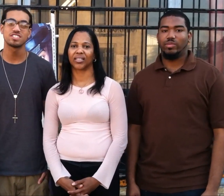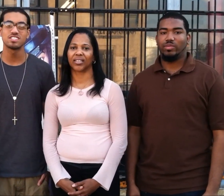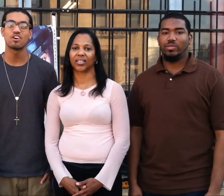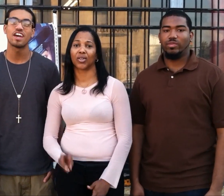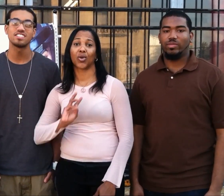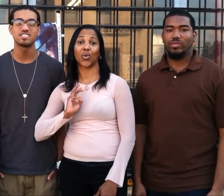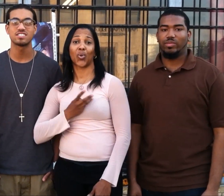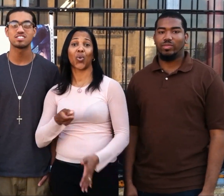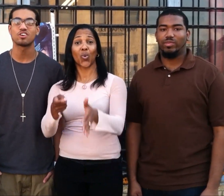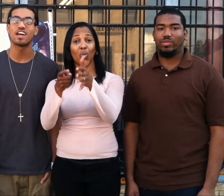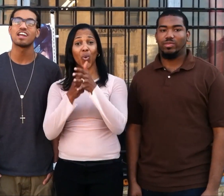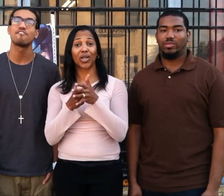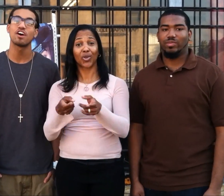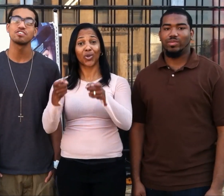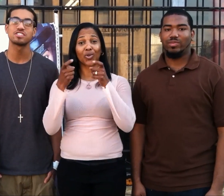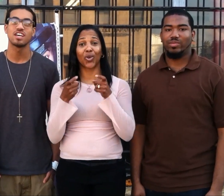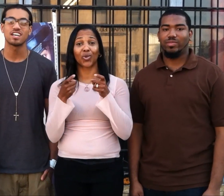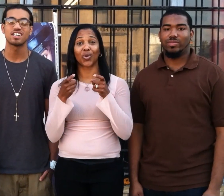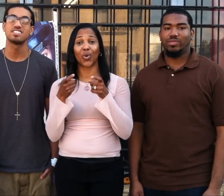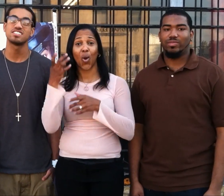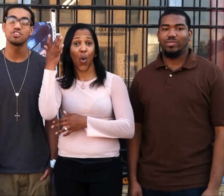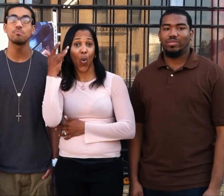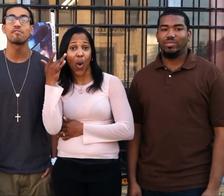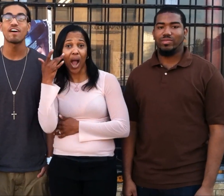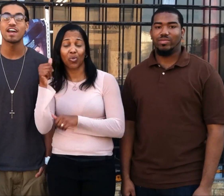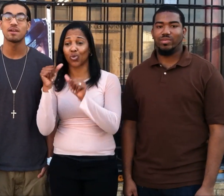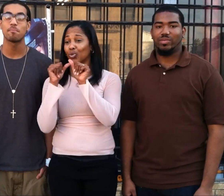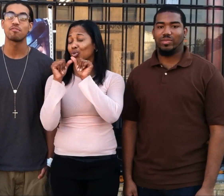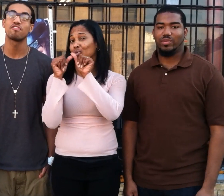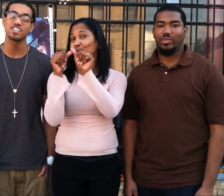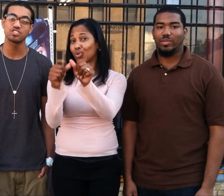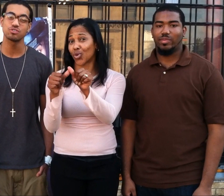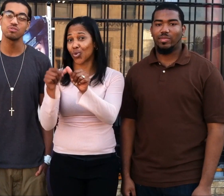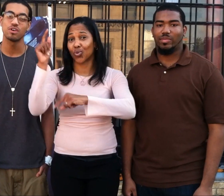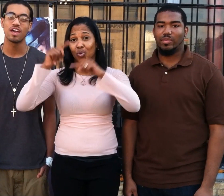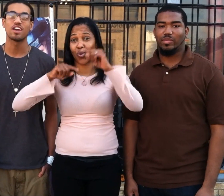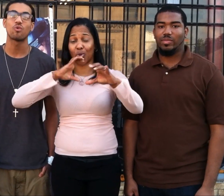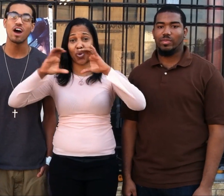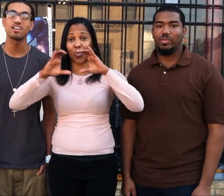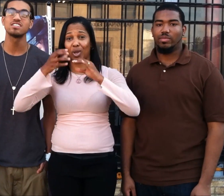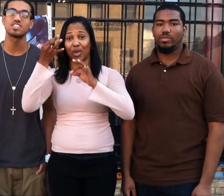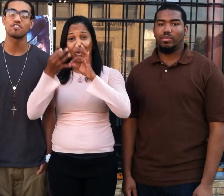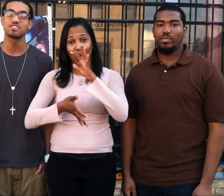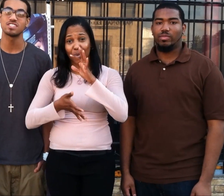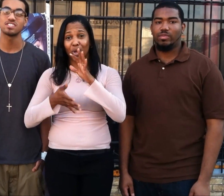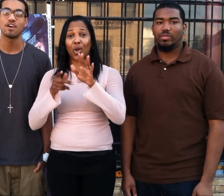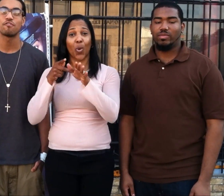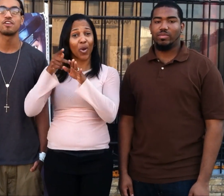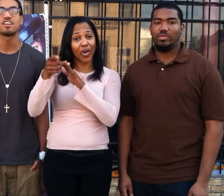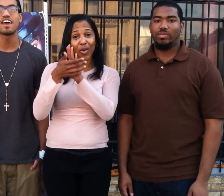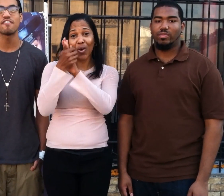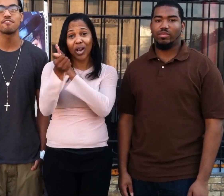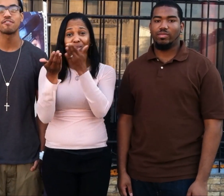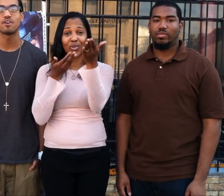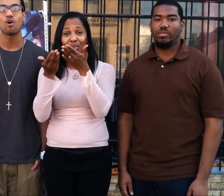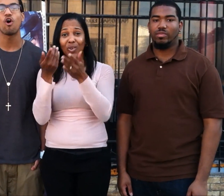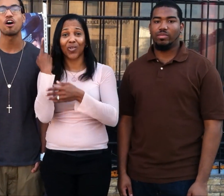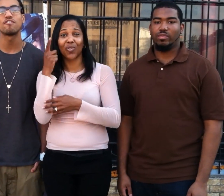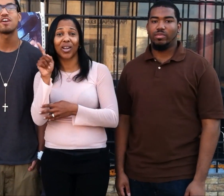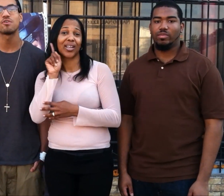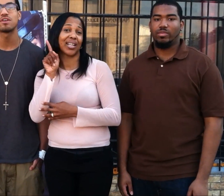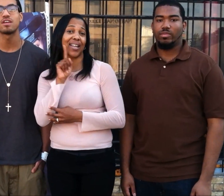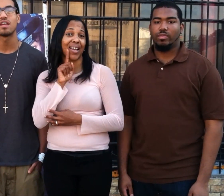We're requesting donations so that Diverse can continue providing professional and quality services for the deaf,